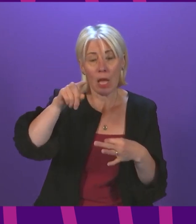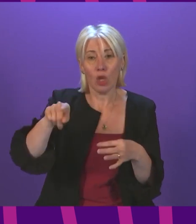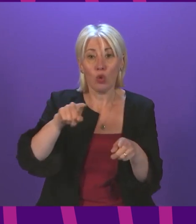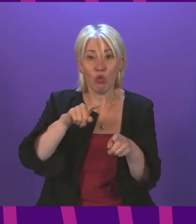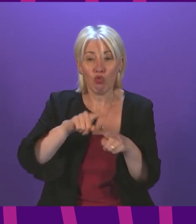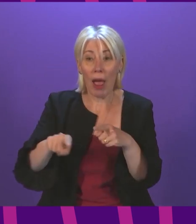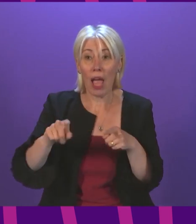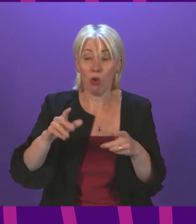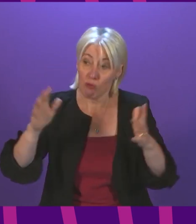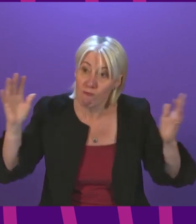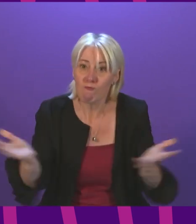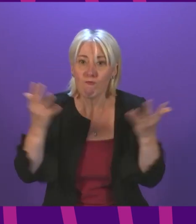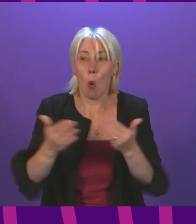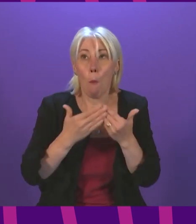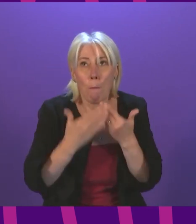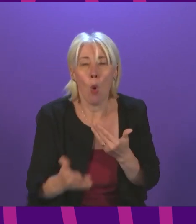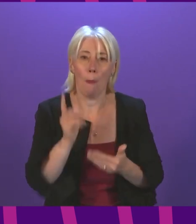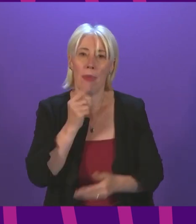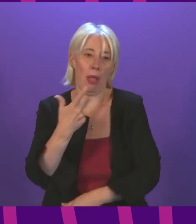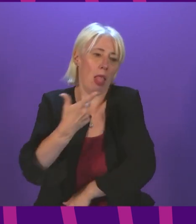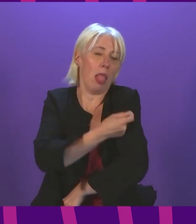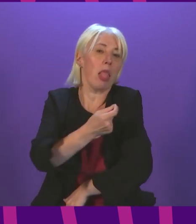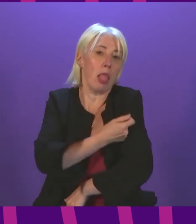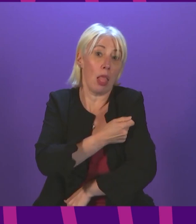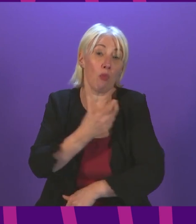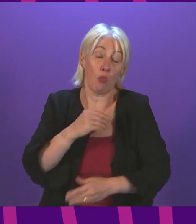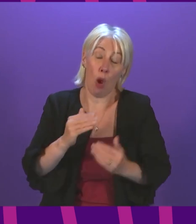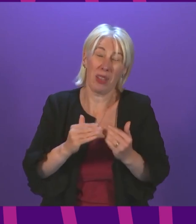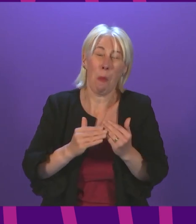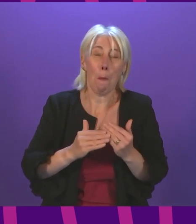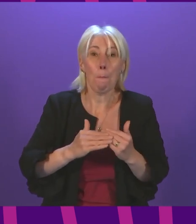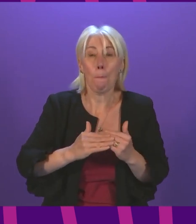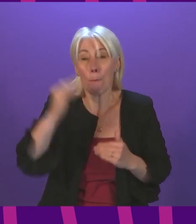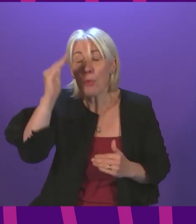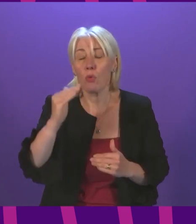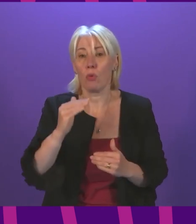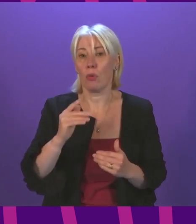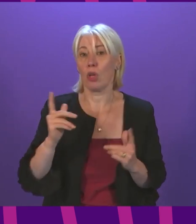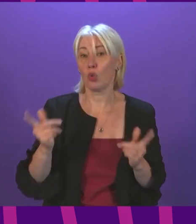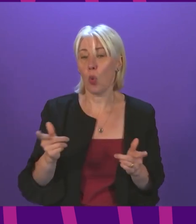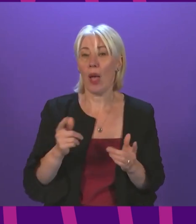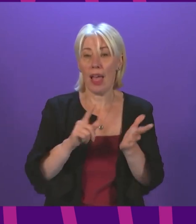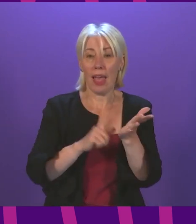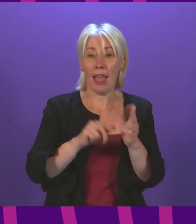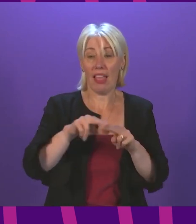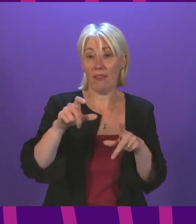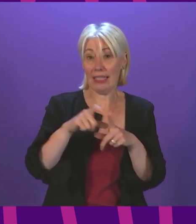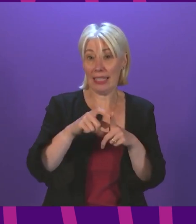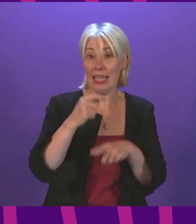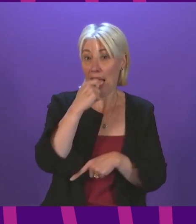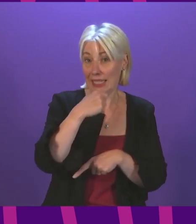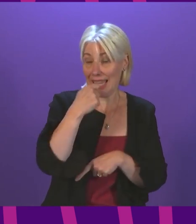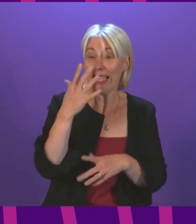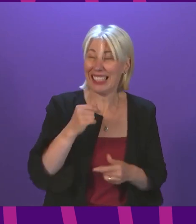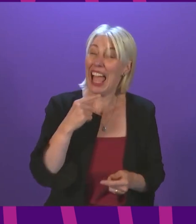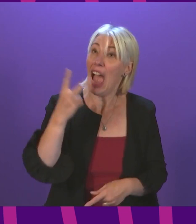drive up the rates of vaccination as high as we can get them it is also the case that while LFD testing because I repeat